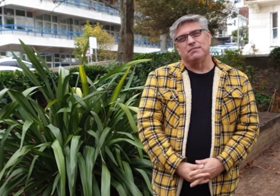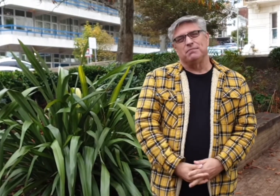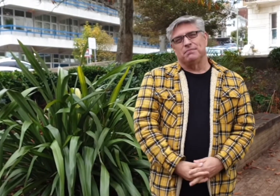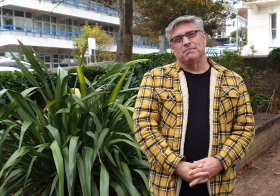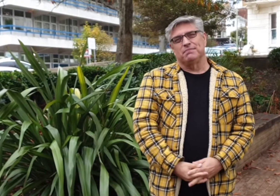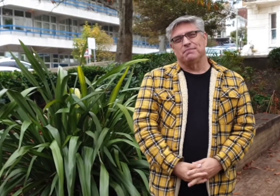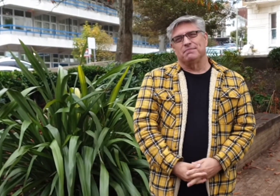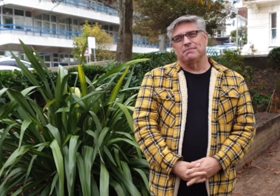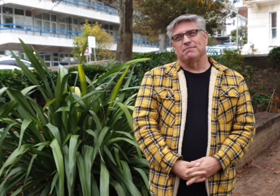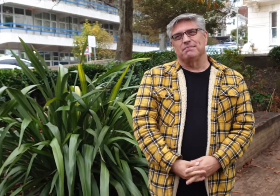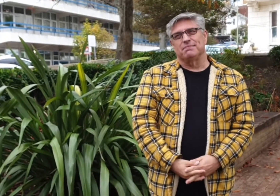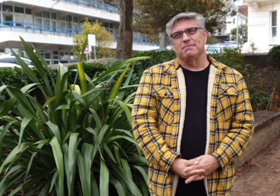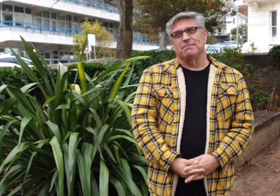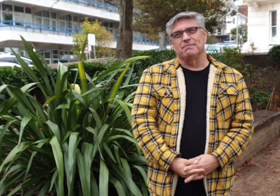Yeah, I think that's it.